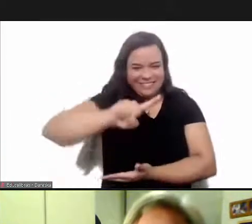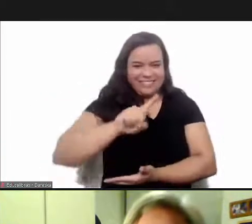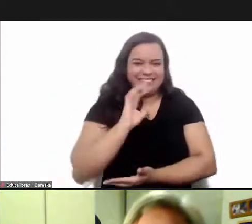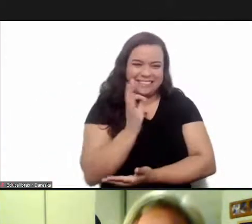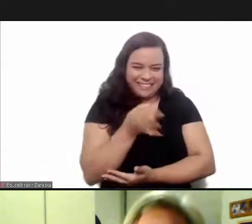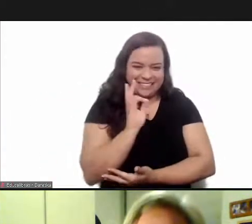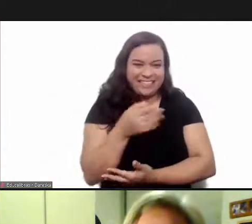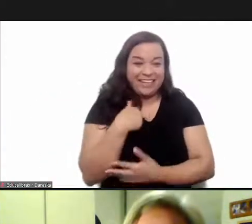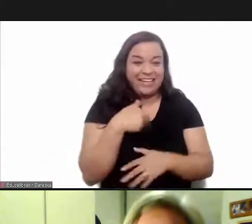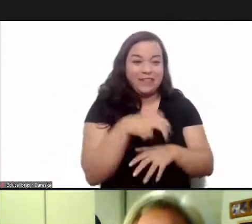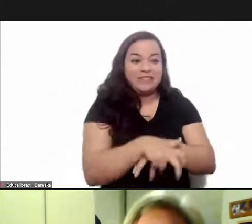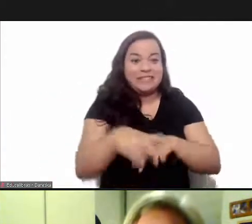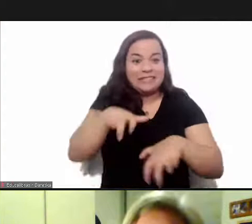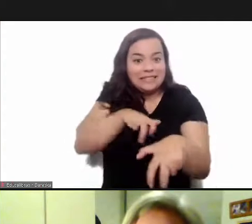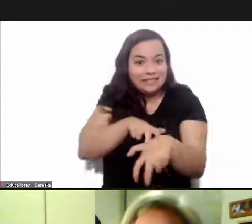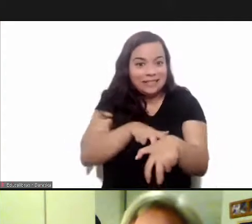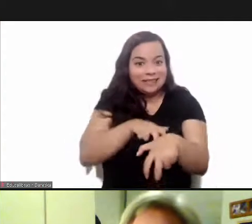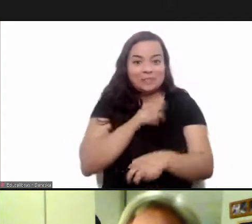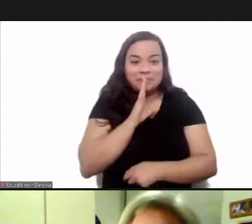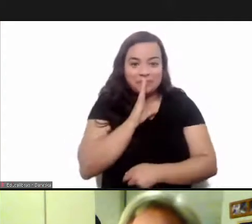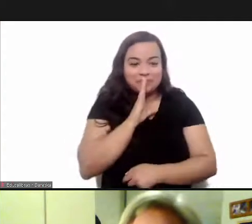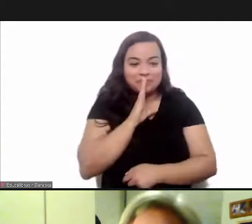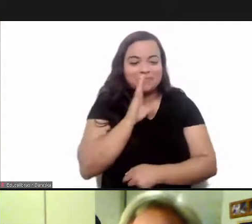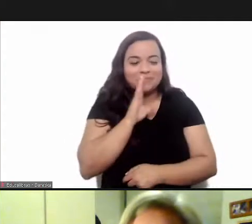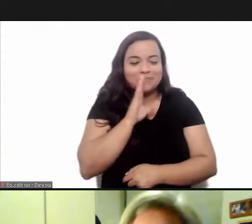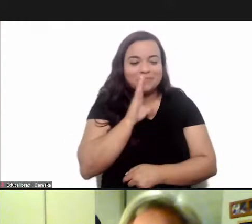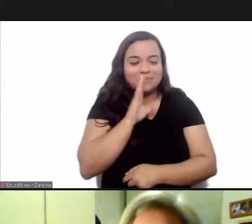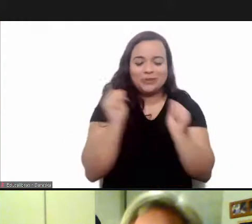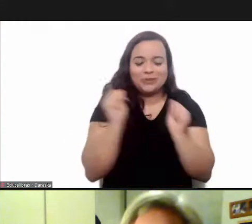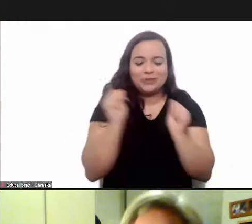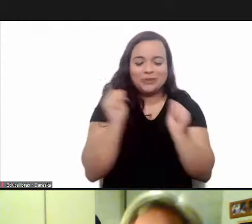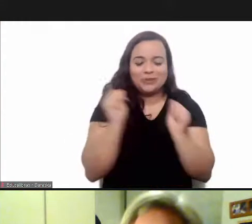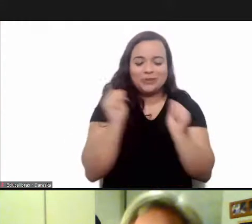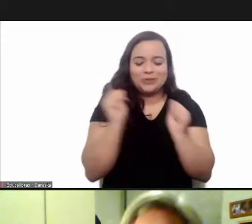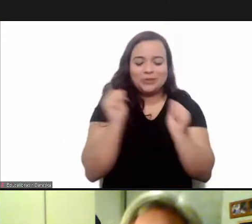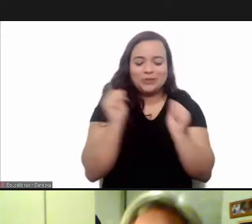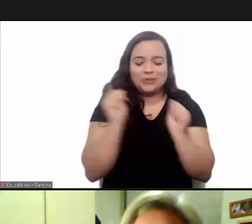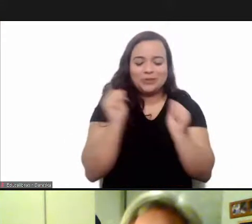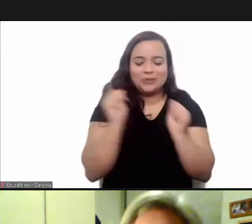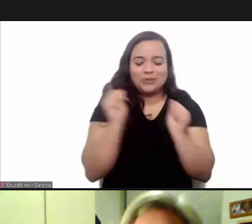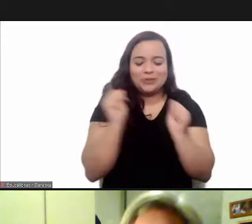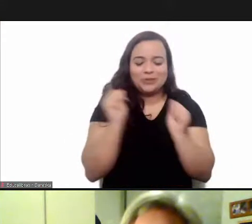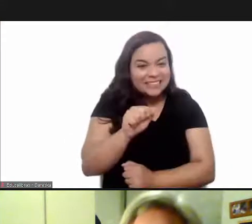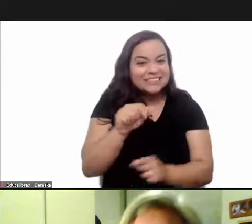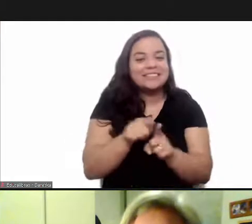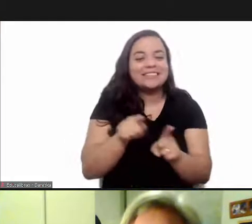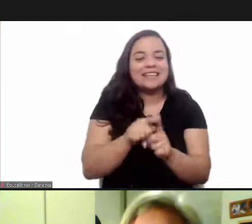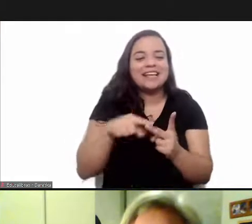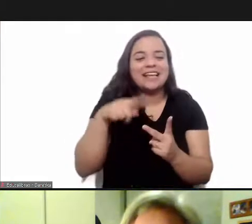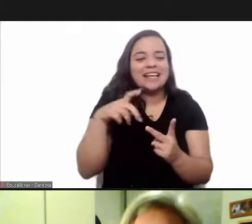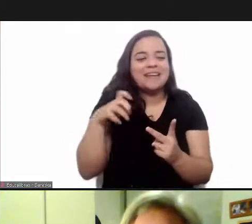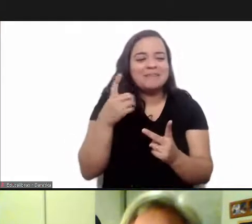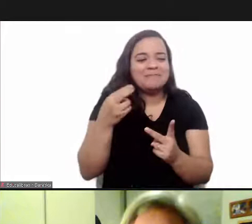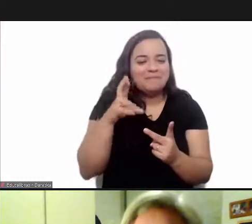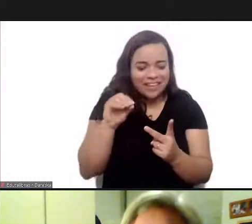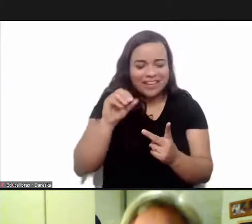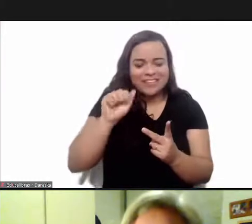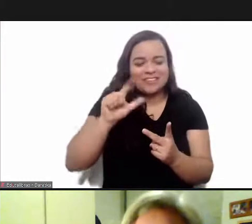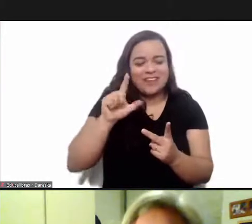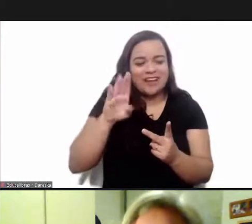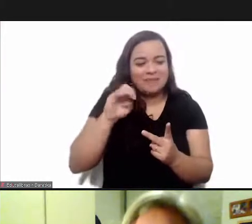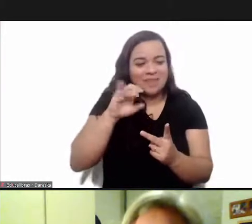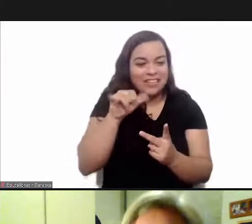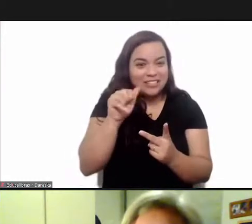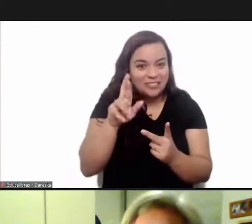and sitting behind the brazilian delegation with president nisa and other colleague pedro albajar a person who